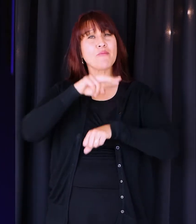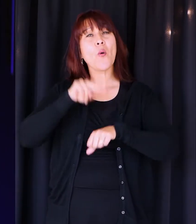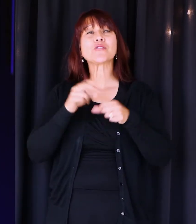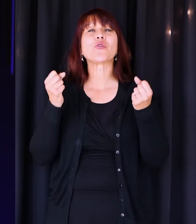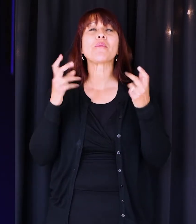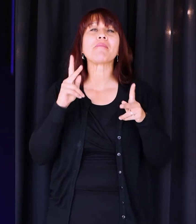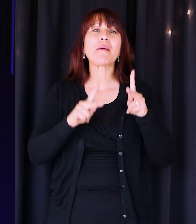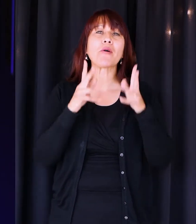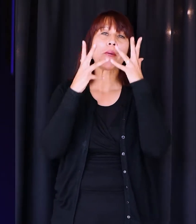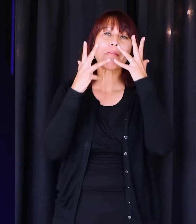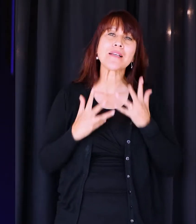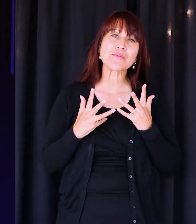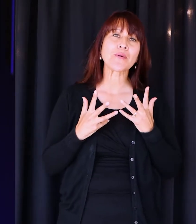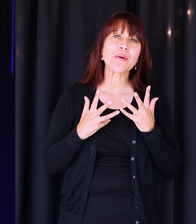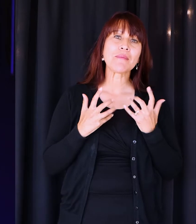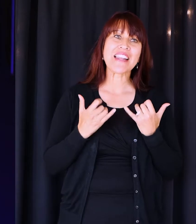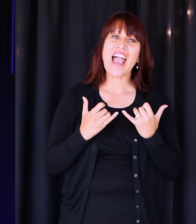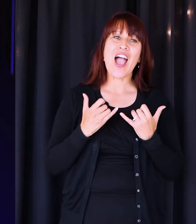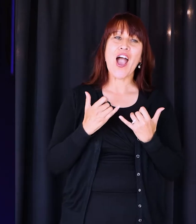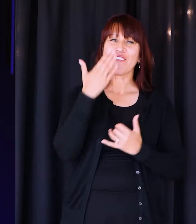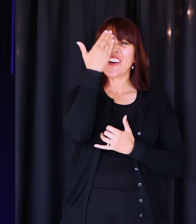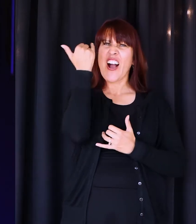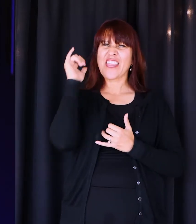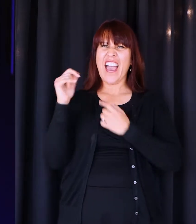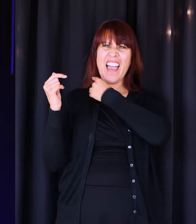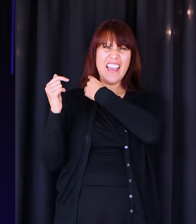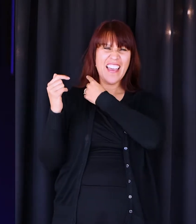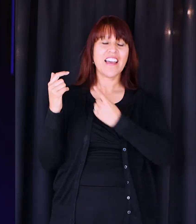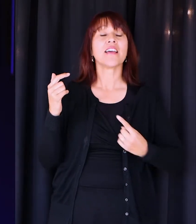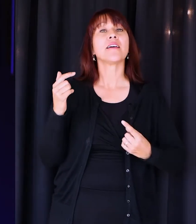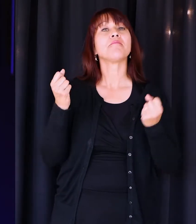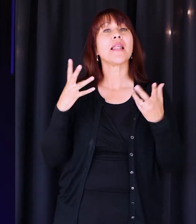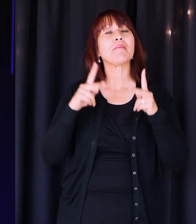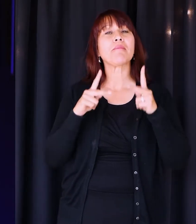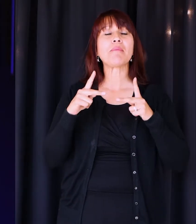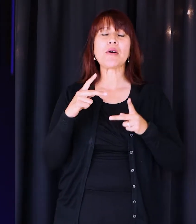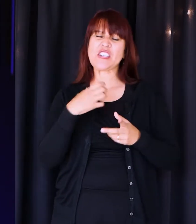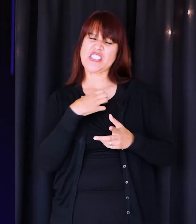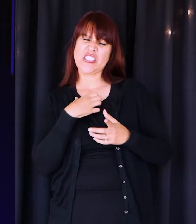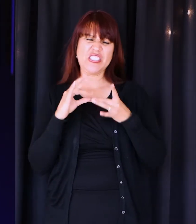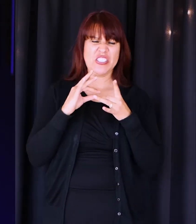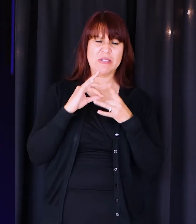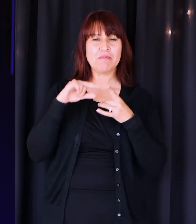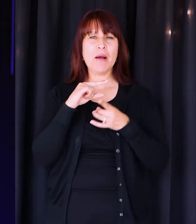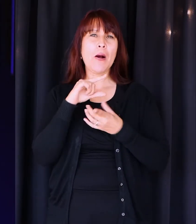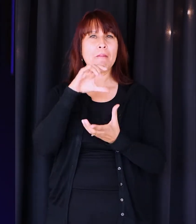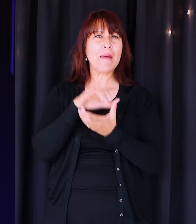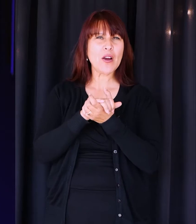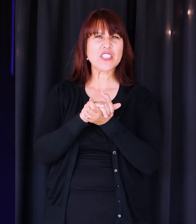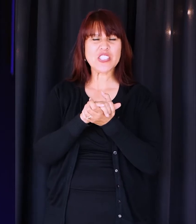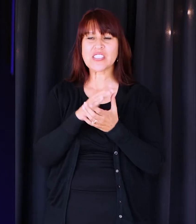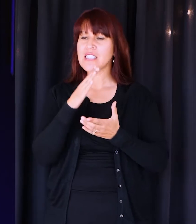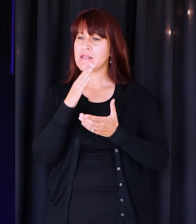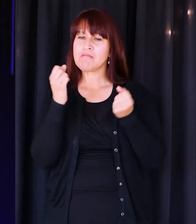miserable, but now we don't seem to remember. Many people were complaining about their marriages back in the old normal. Many were